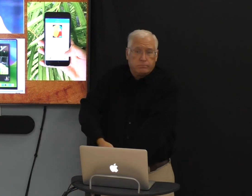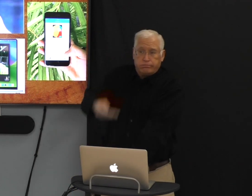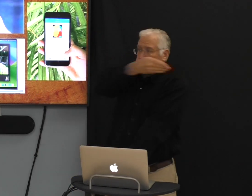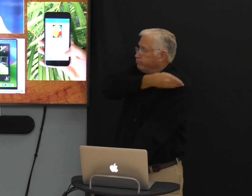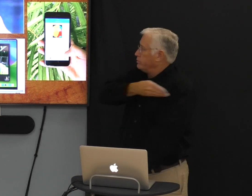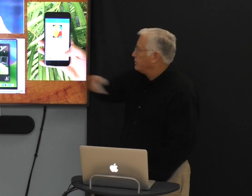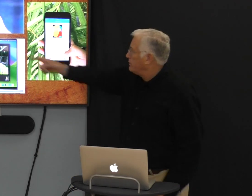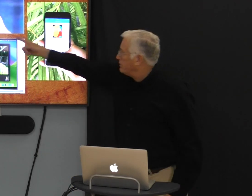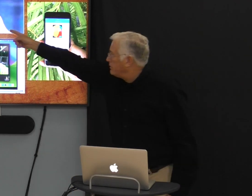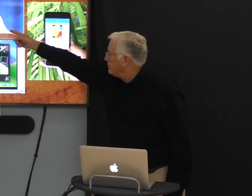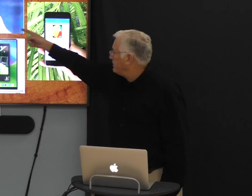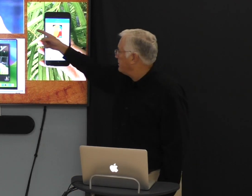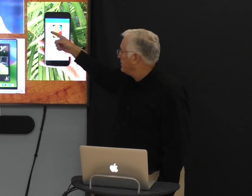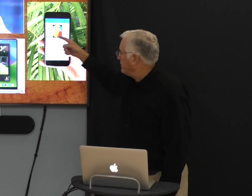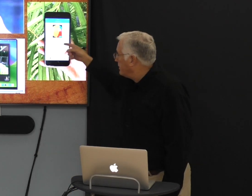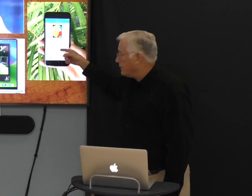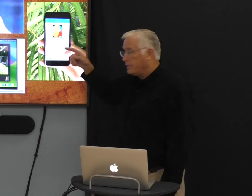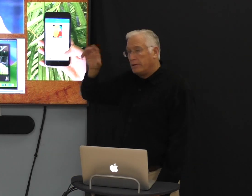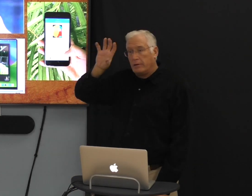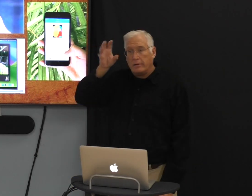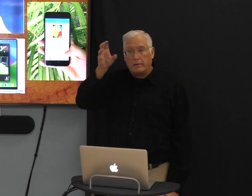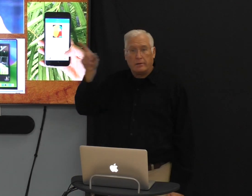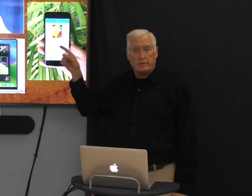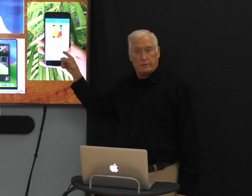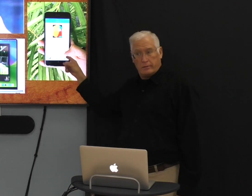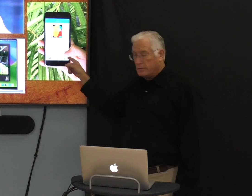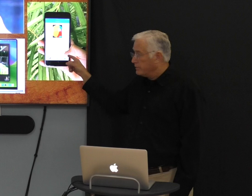And then they've made great improvements since then.